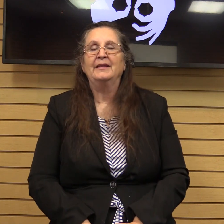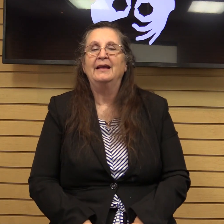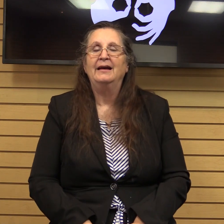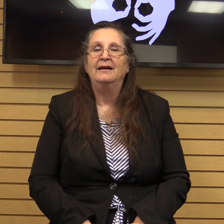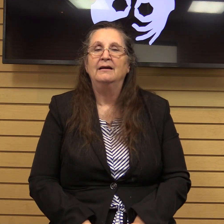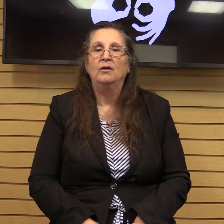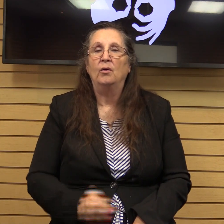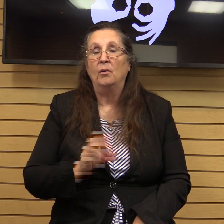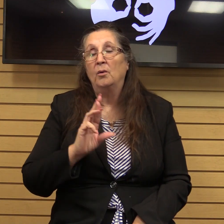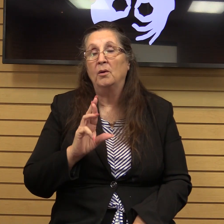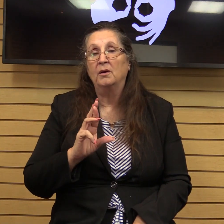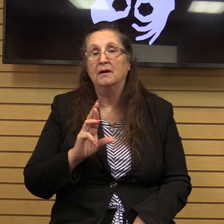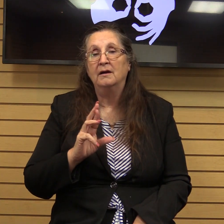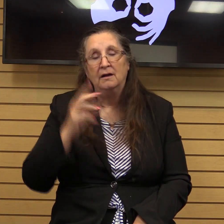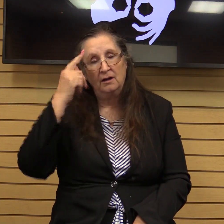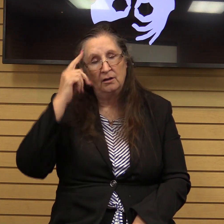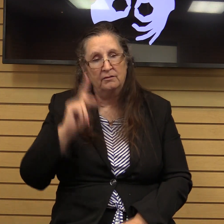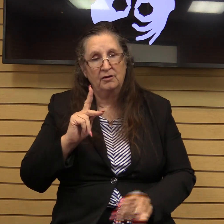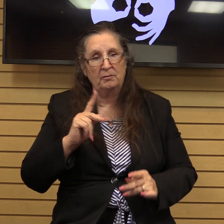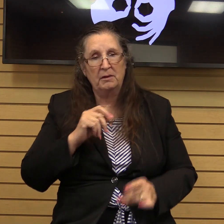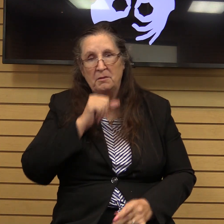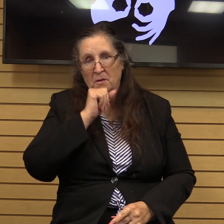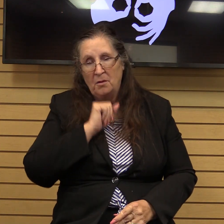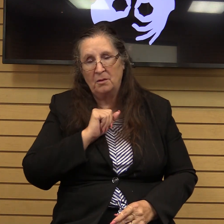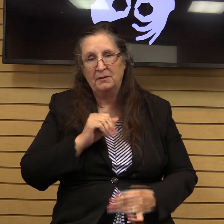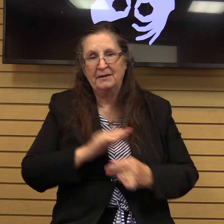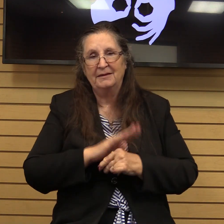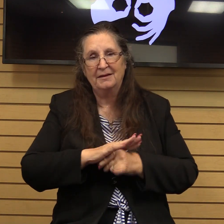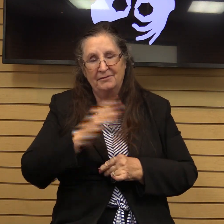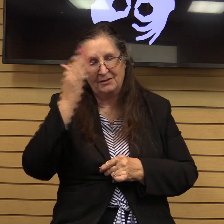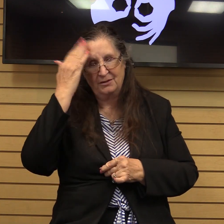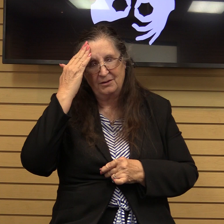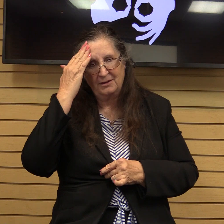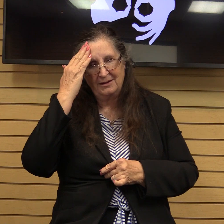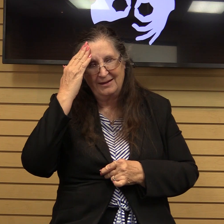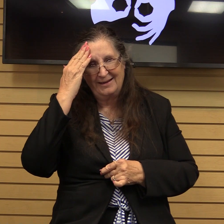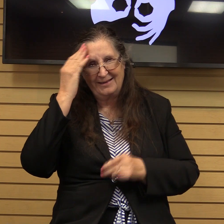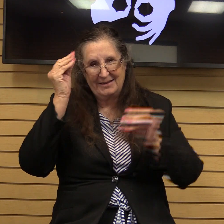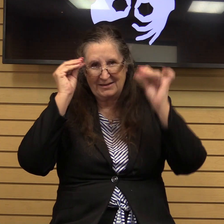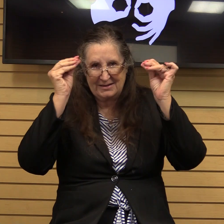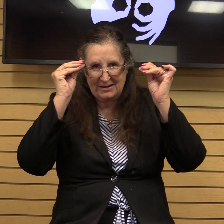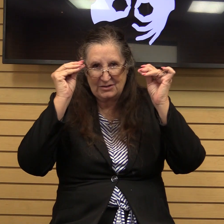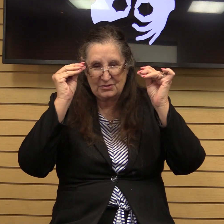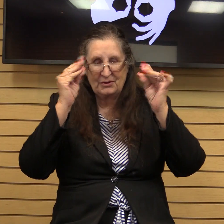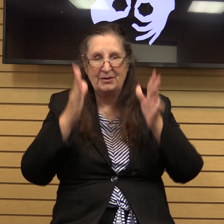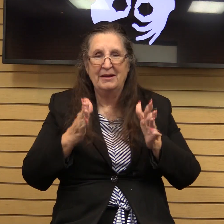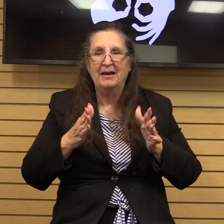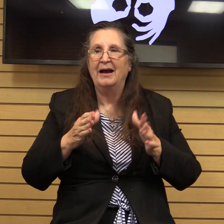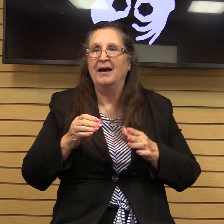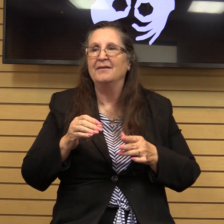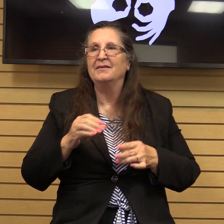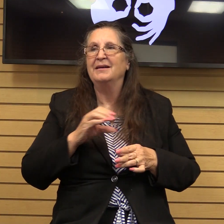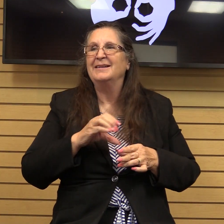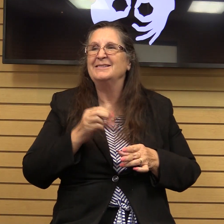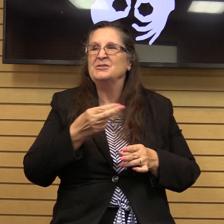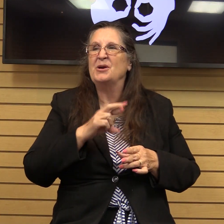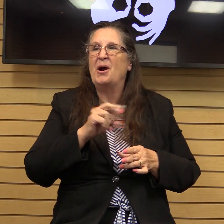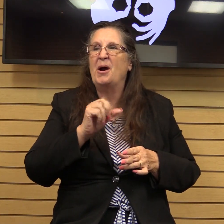or for those who are old enough to know the teacher of Charlie Brown so I would like for you to